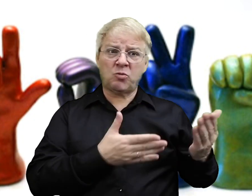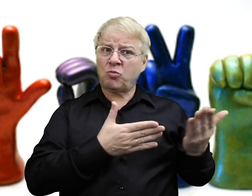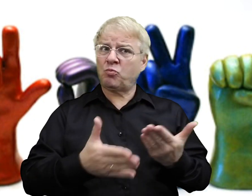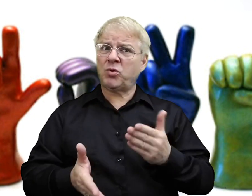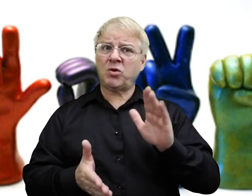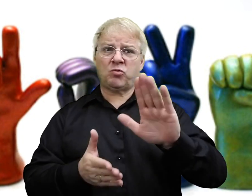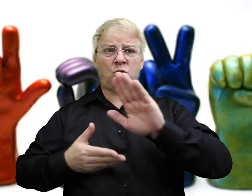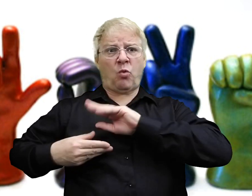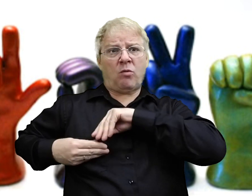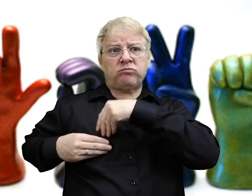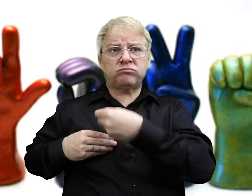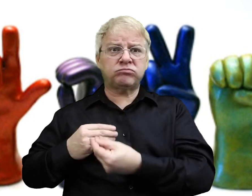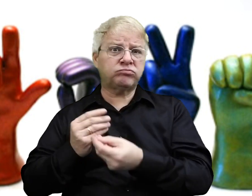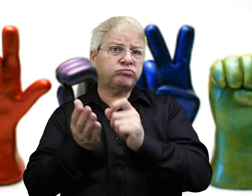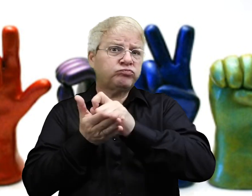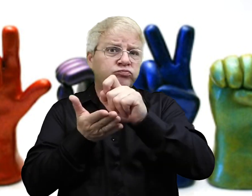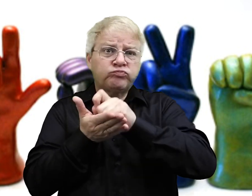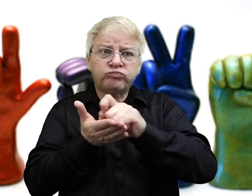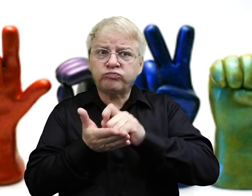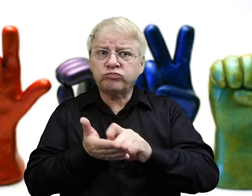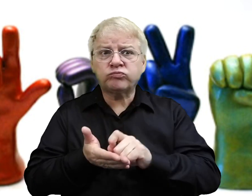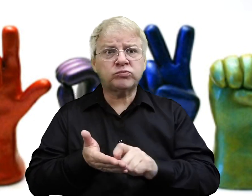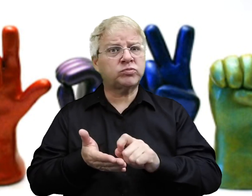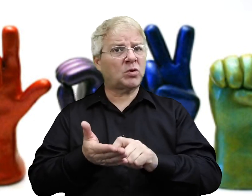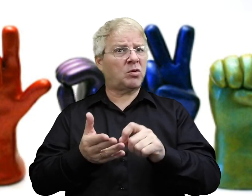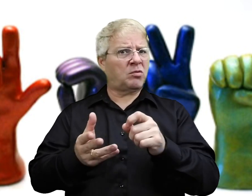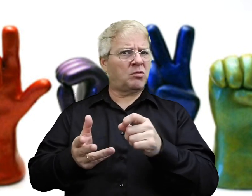learn what you can. Bring your own notebook, take notes.